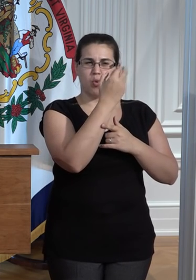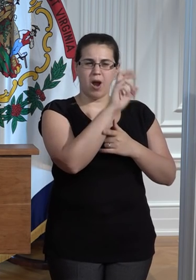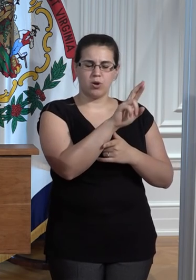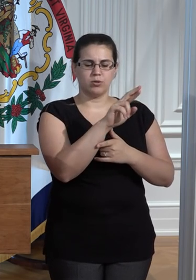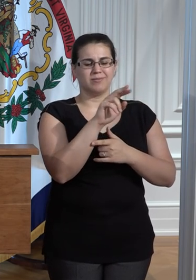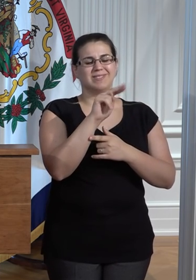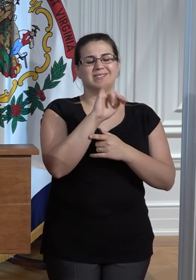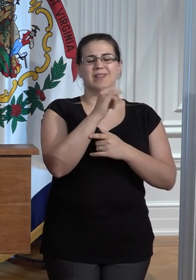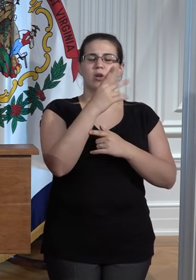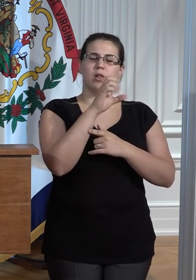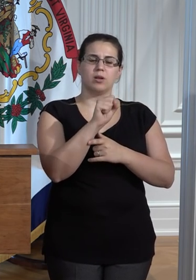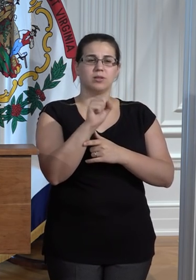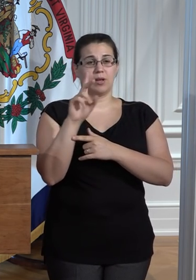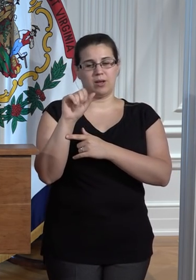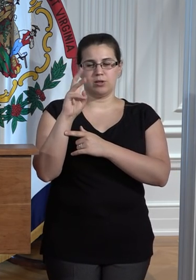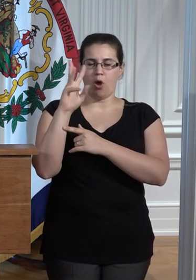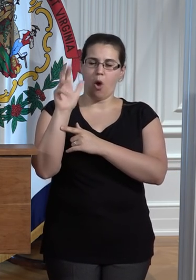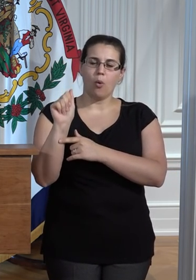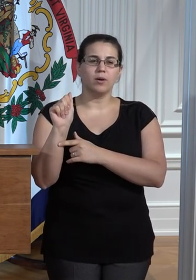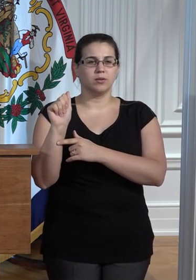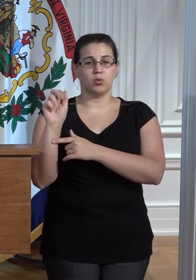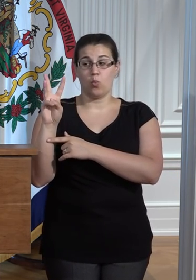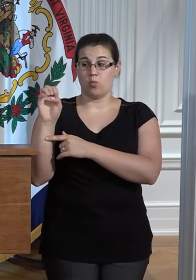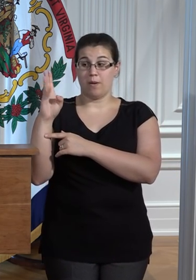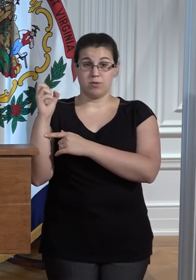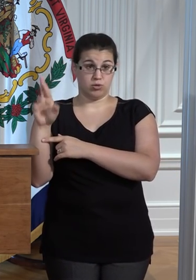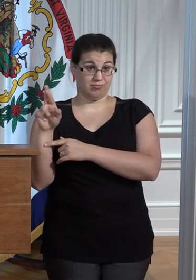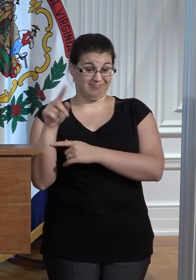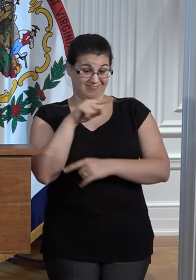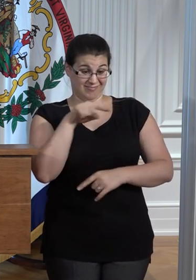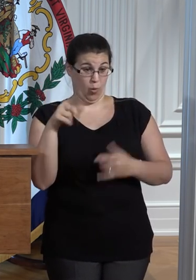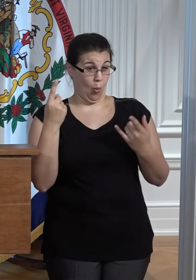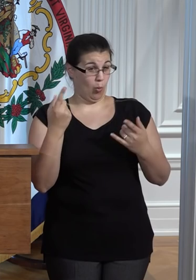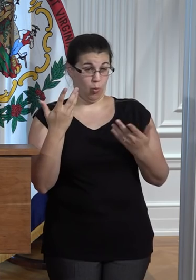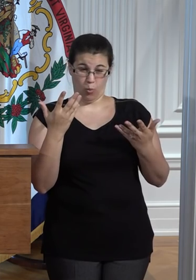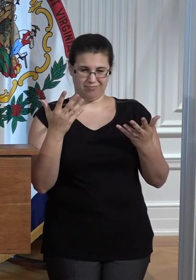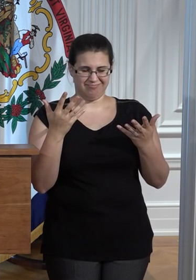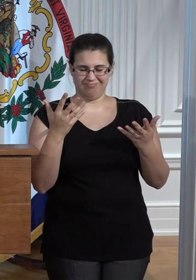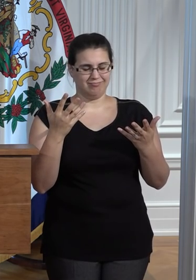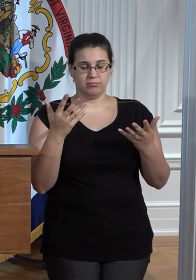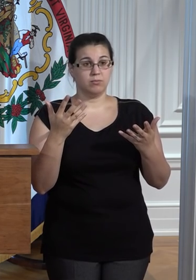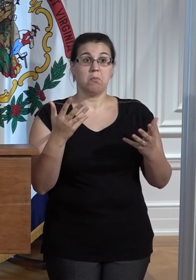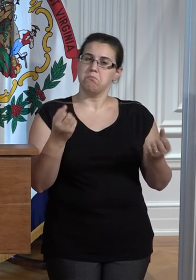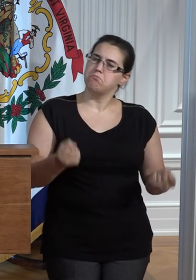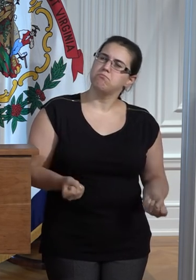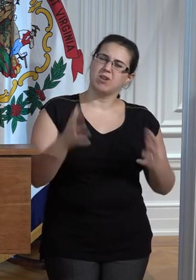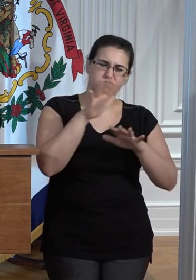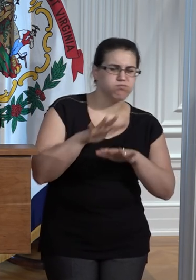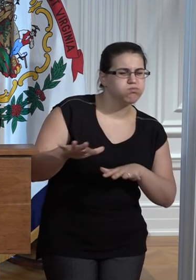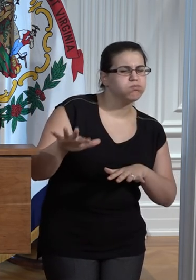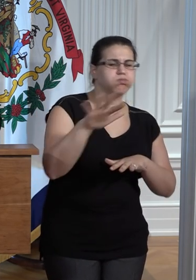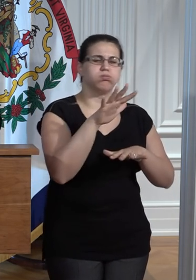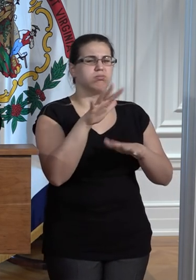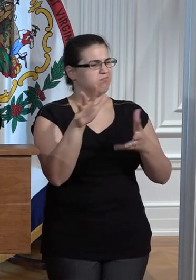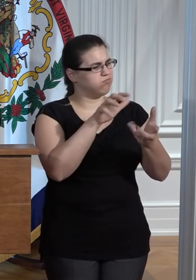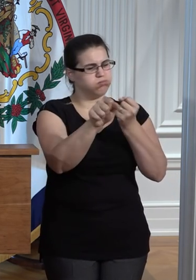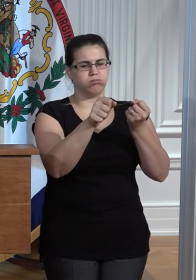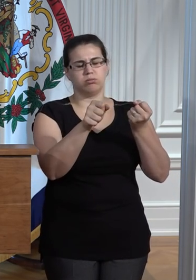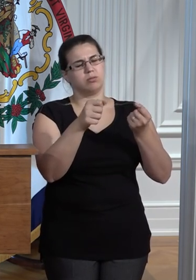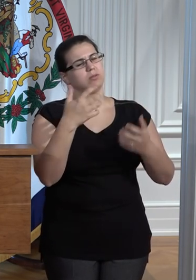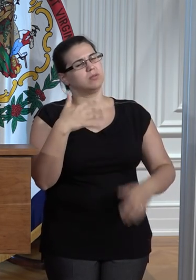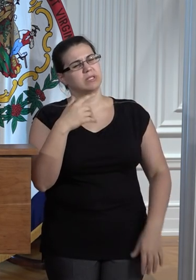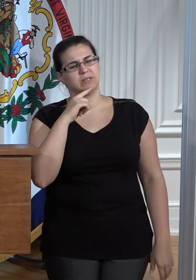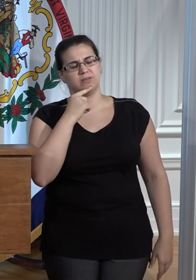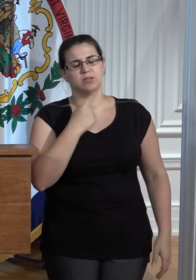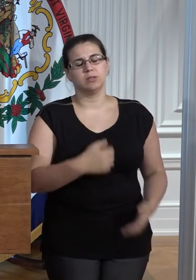Webster, although I can tell you from watching the footage the damage is widespread and devastating. Our focus